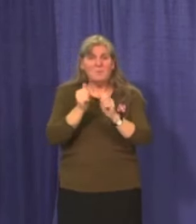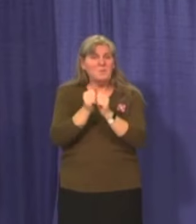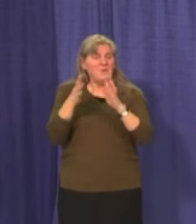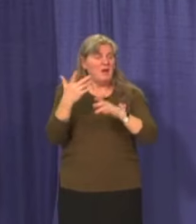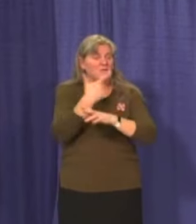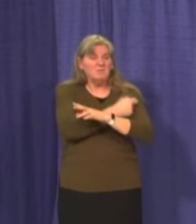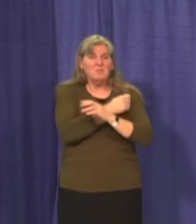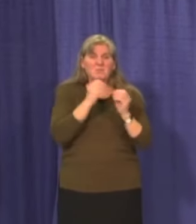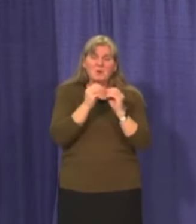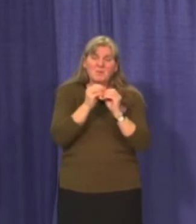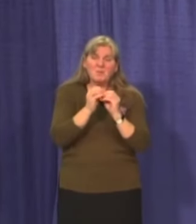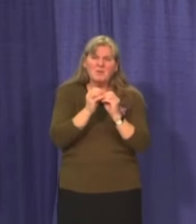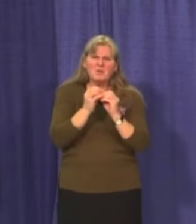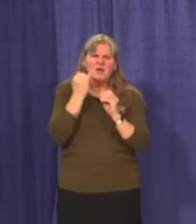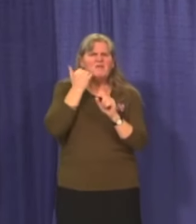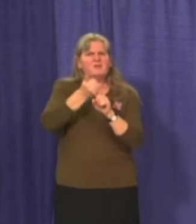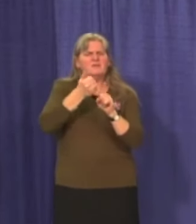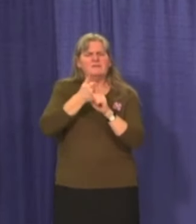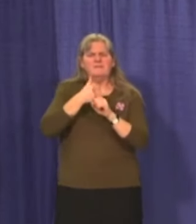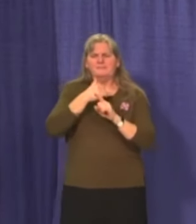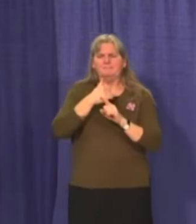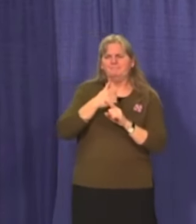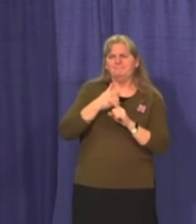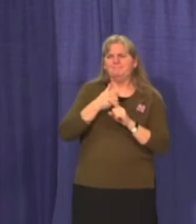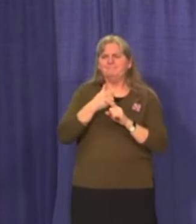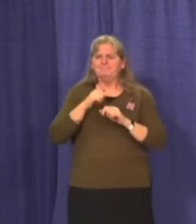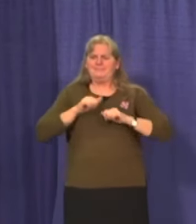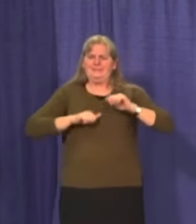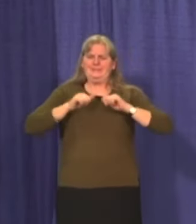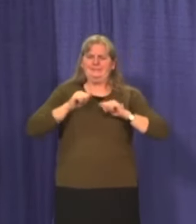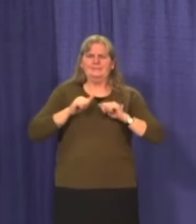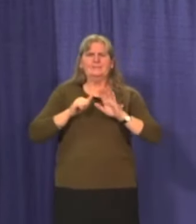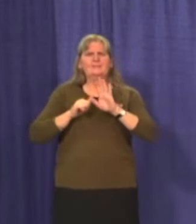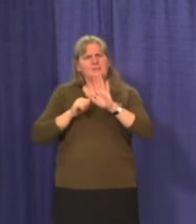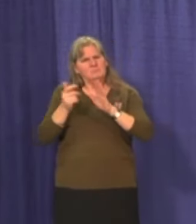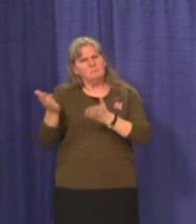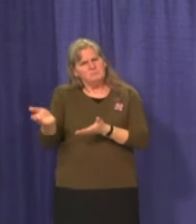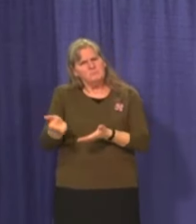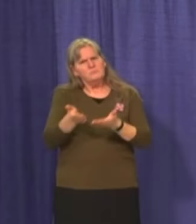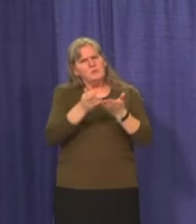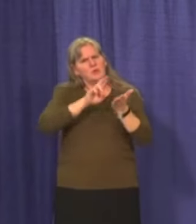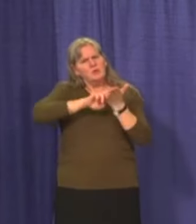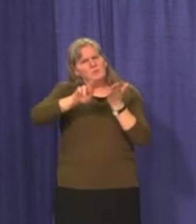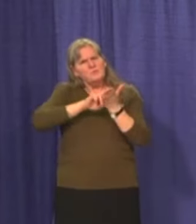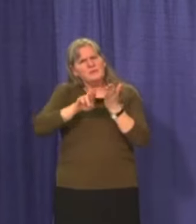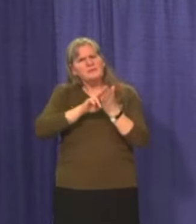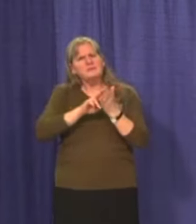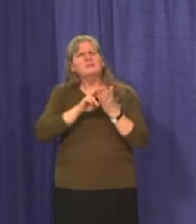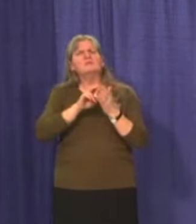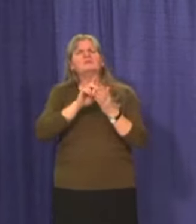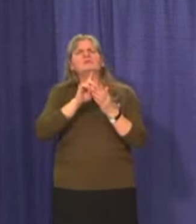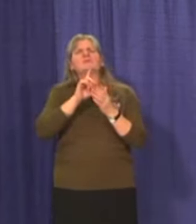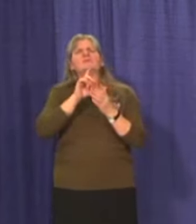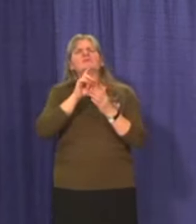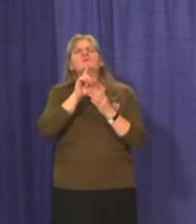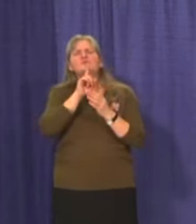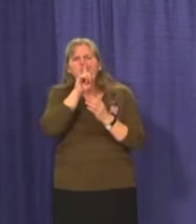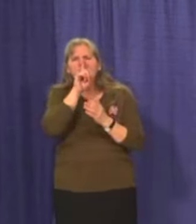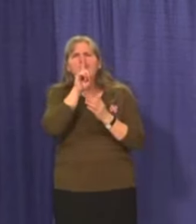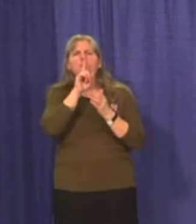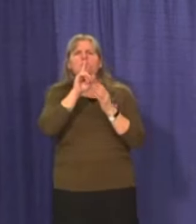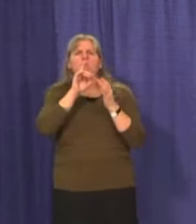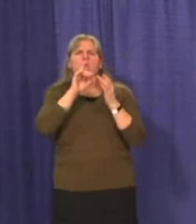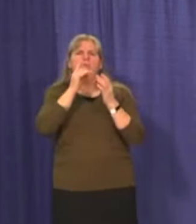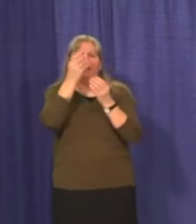If you are feeling unsure about receiving your vaccines, please take the time to research trusted sources and find answers to your questions.